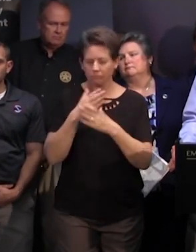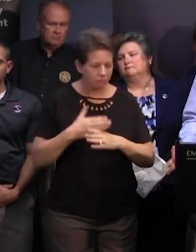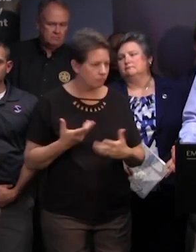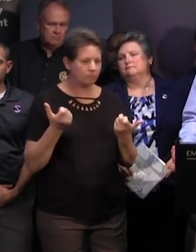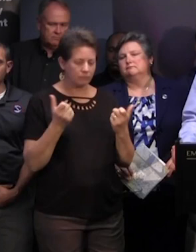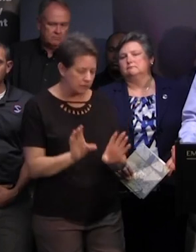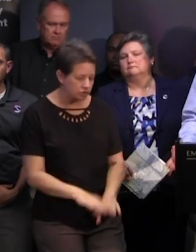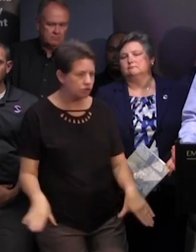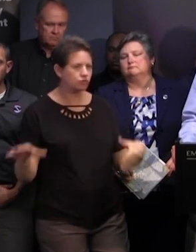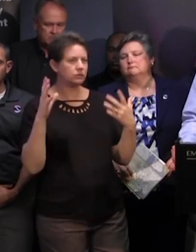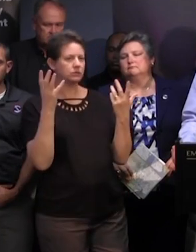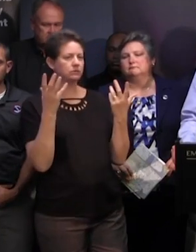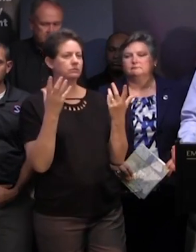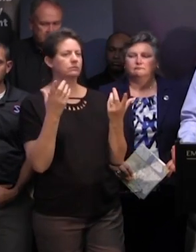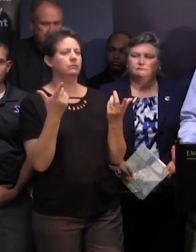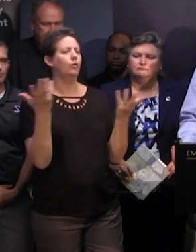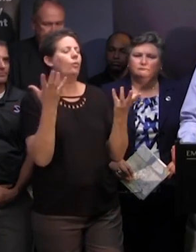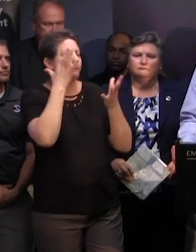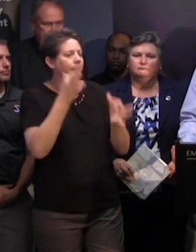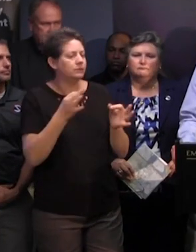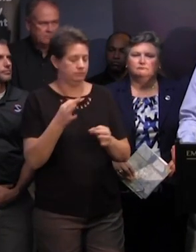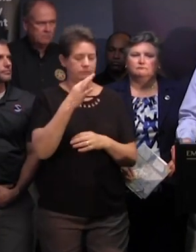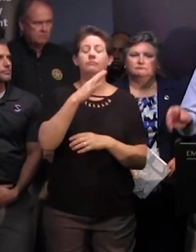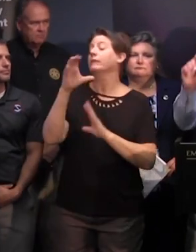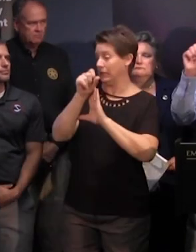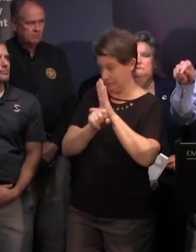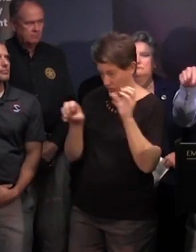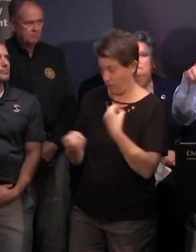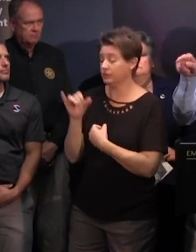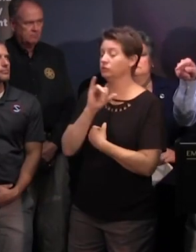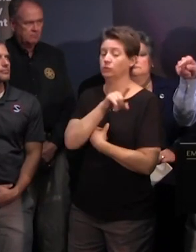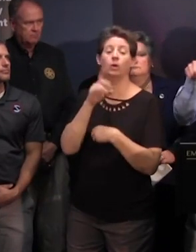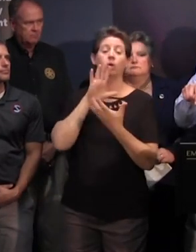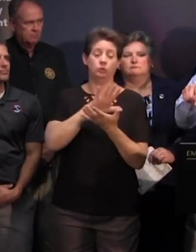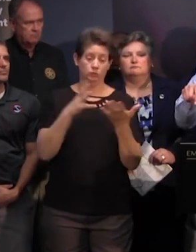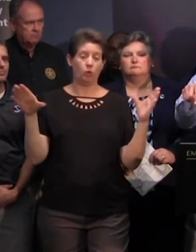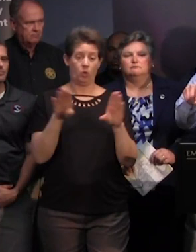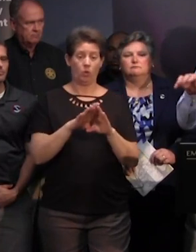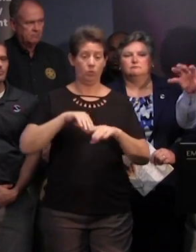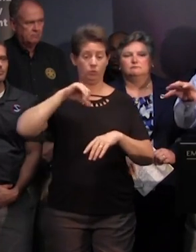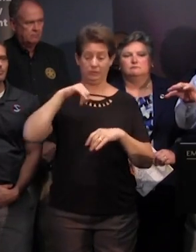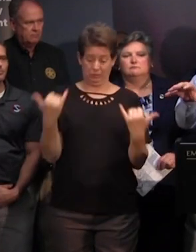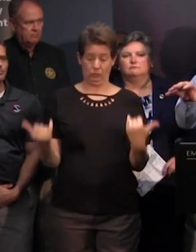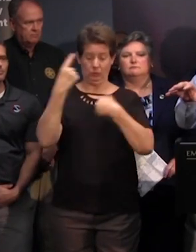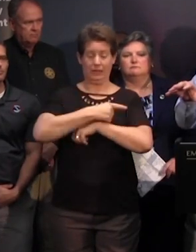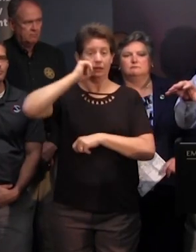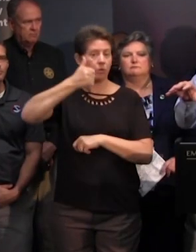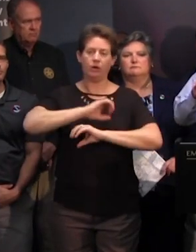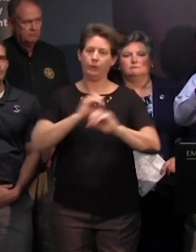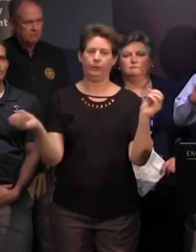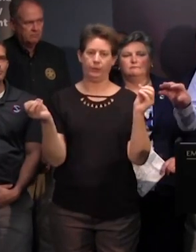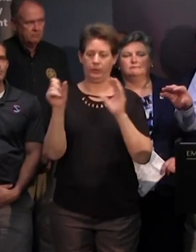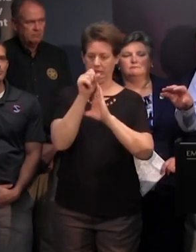children at closing schools what went into that and state offices they will close they will not open back up tomorrow state offices